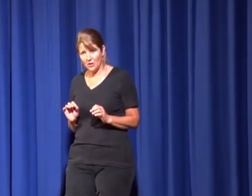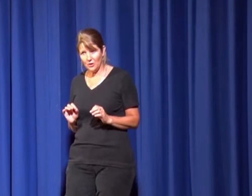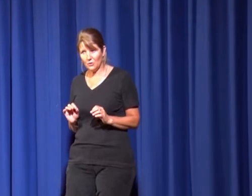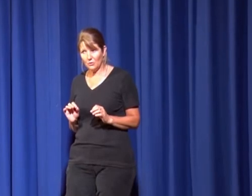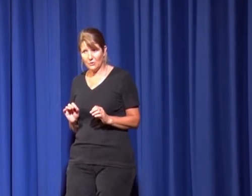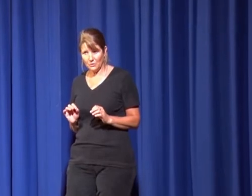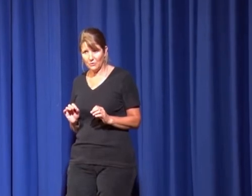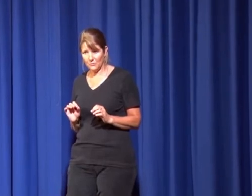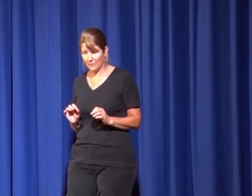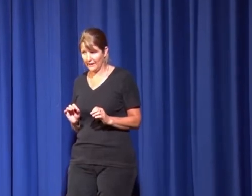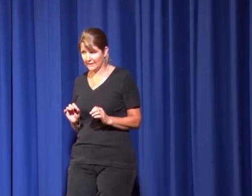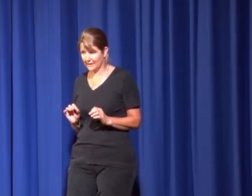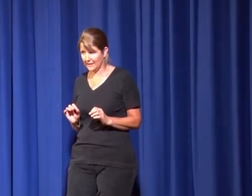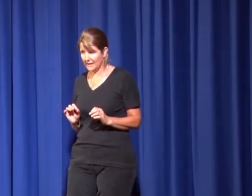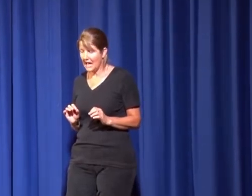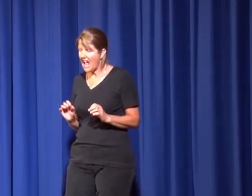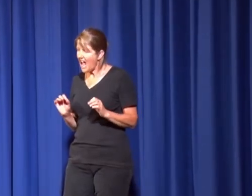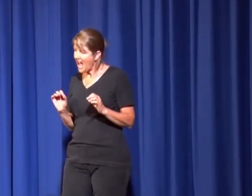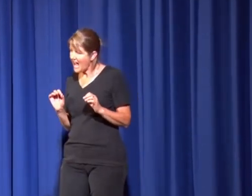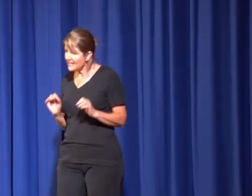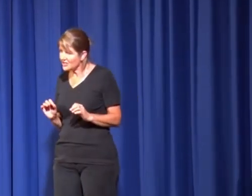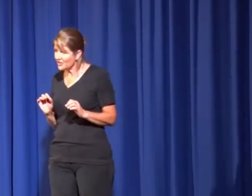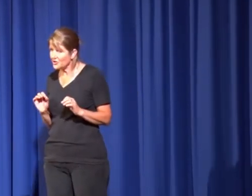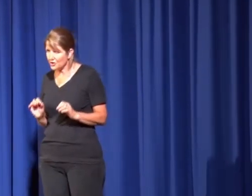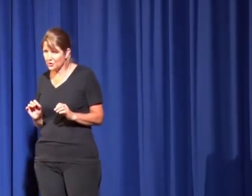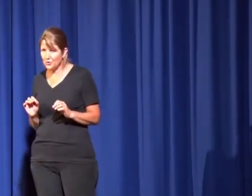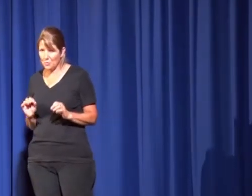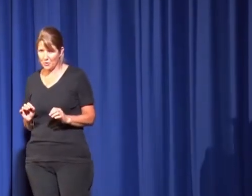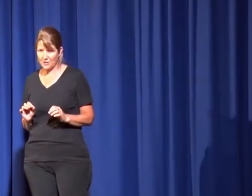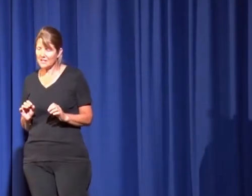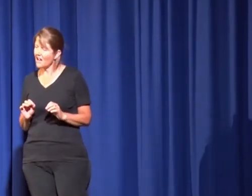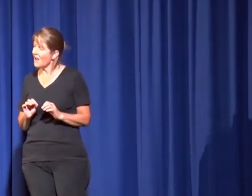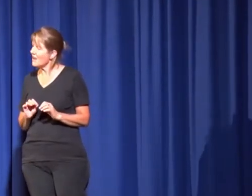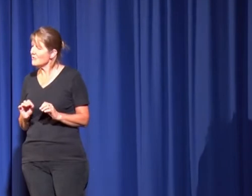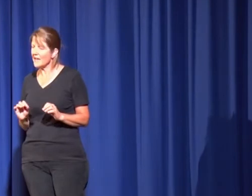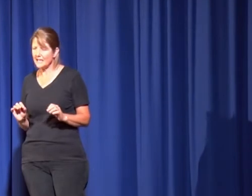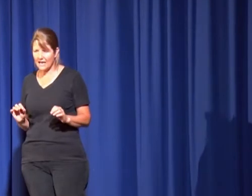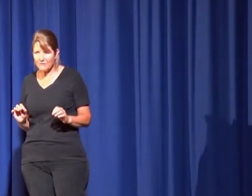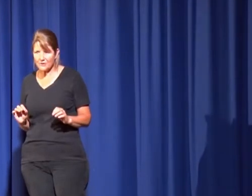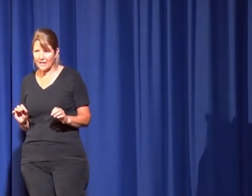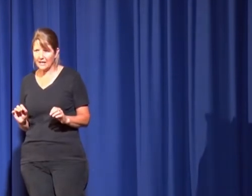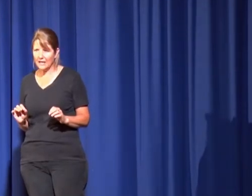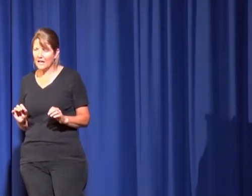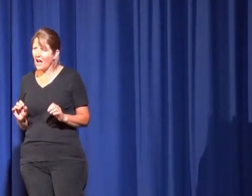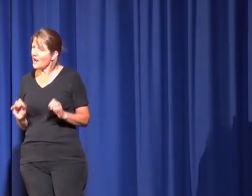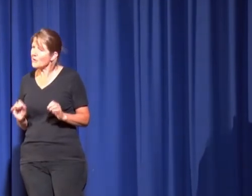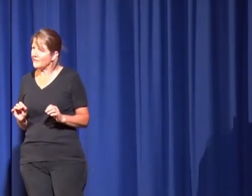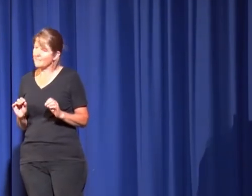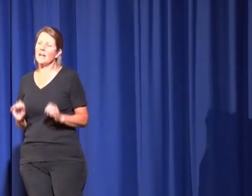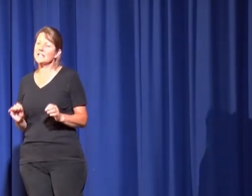You're alright. And into those two words, I read everything. I read that my